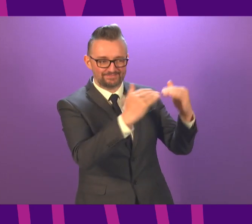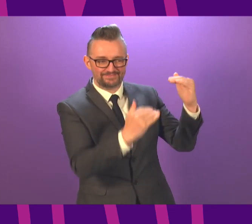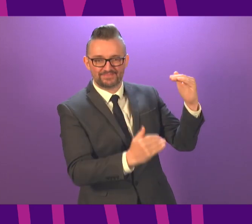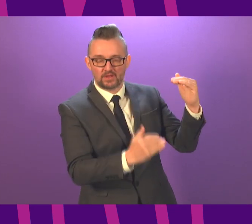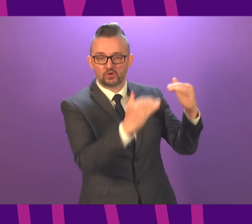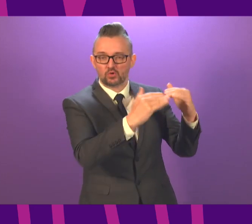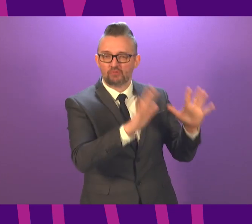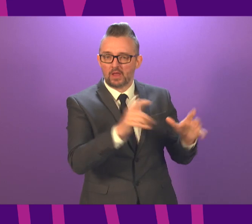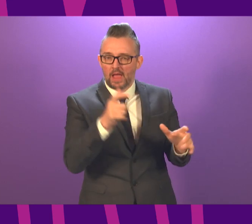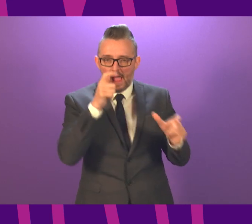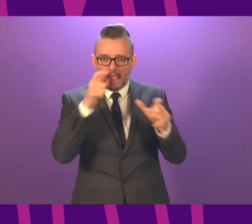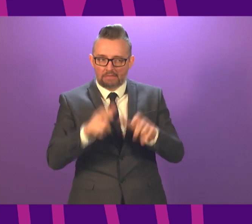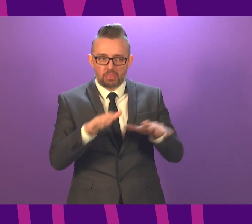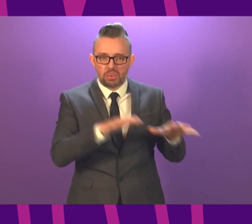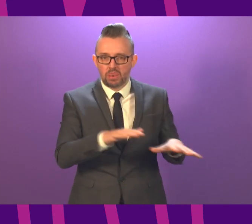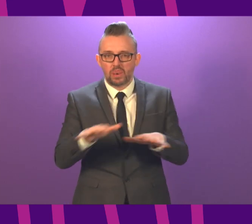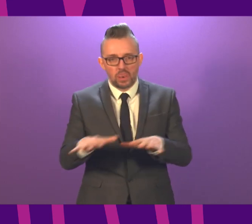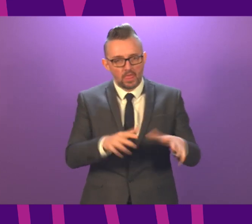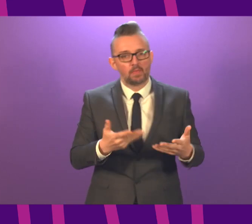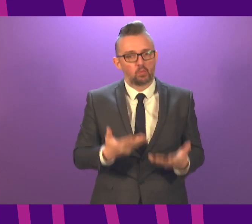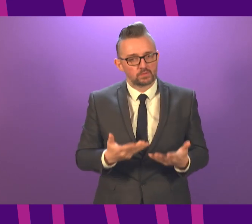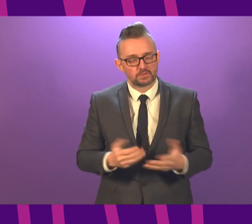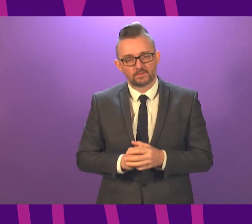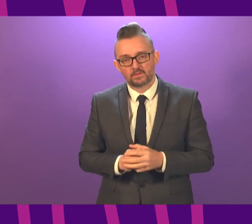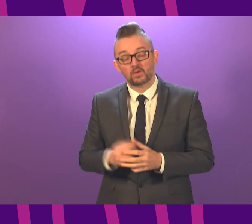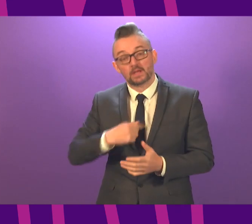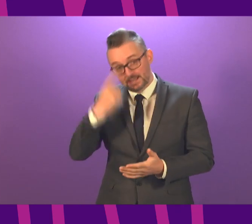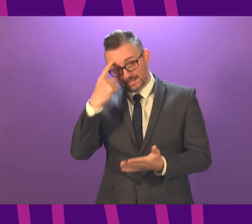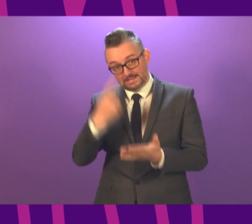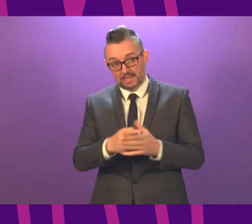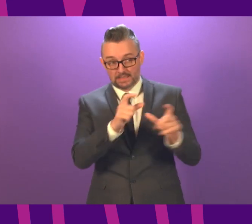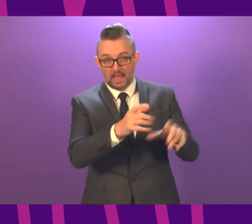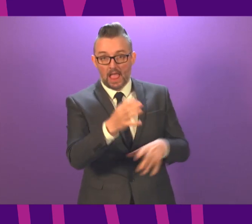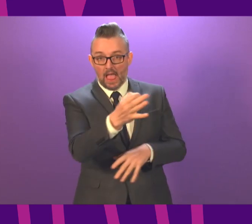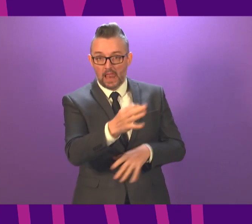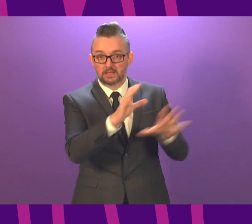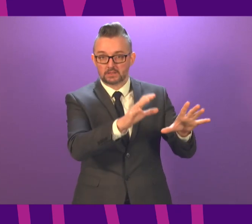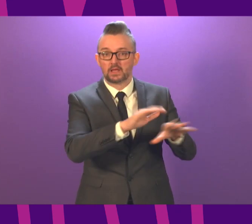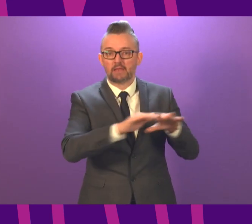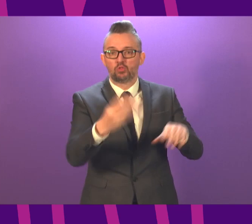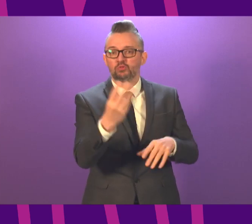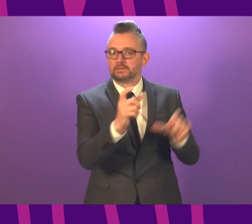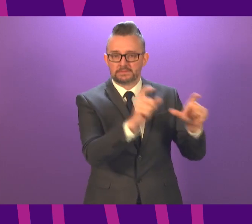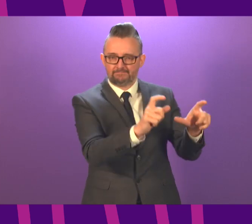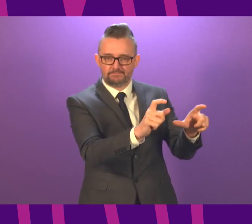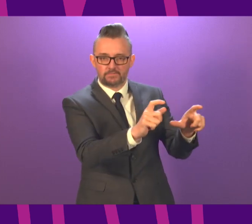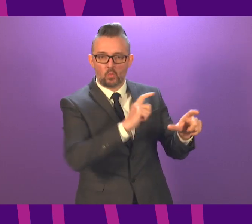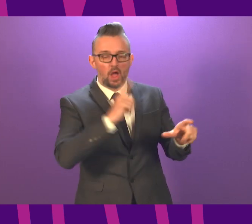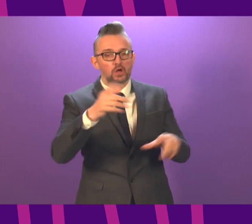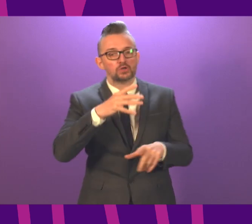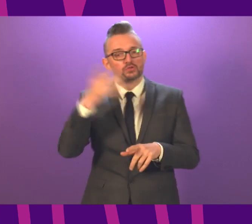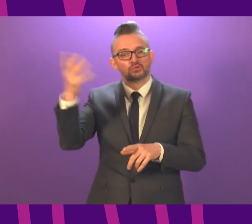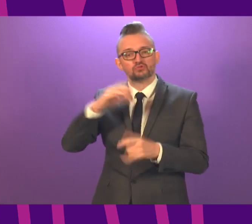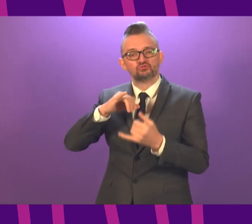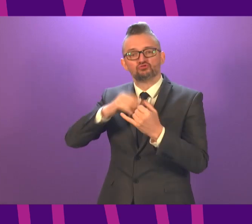virus. So it is a cautious and precautionary decision. We have decided to leave the island communities in level three. We look very carefully at Shetland